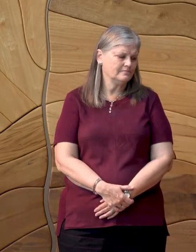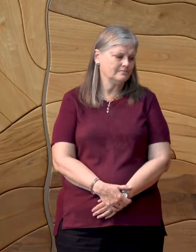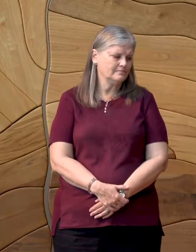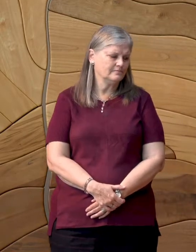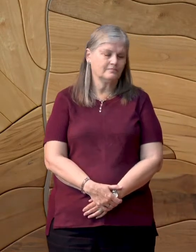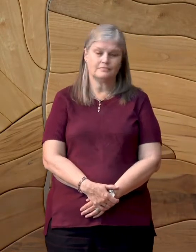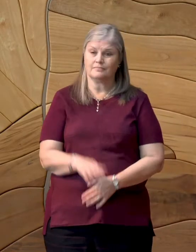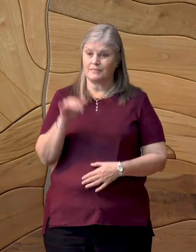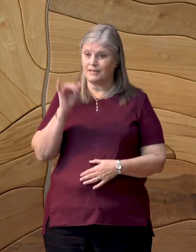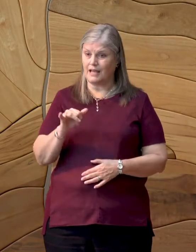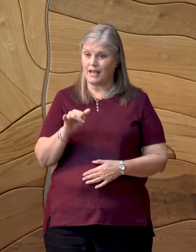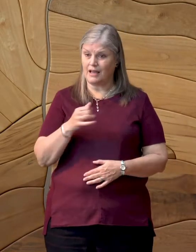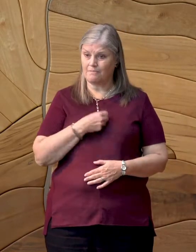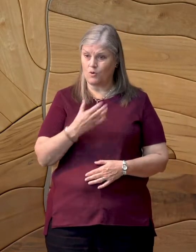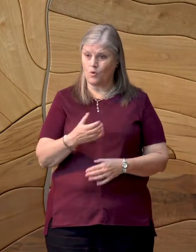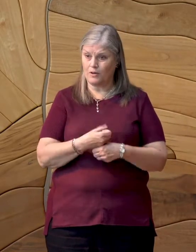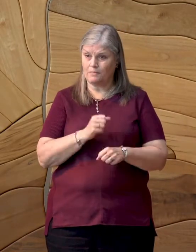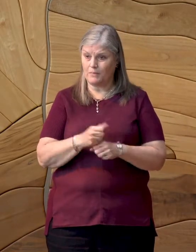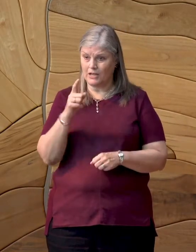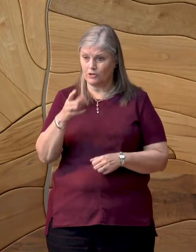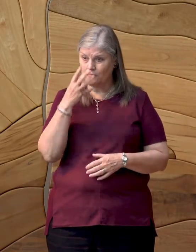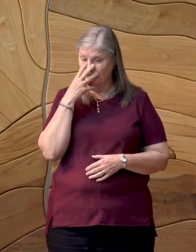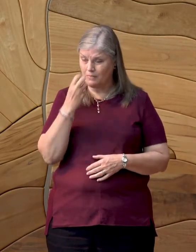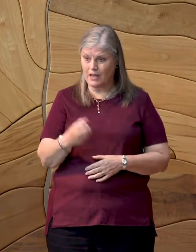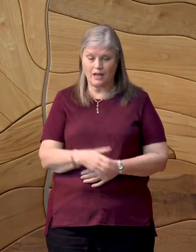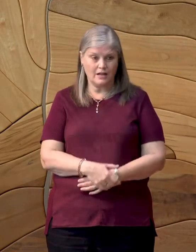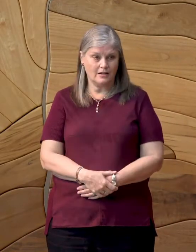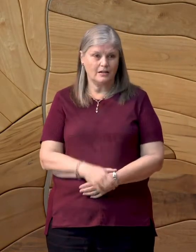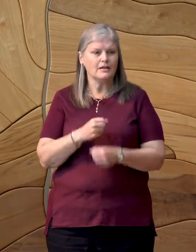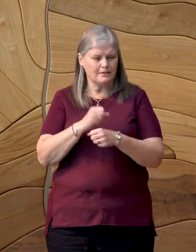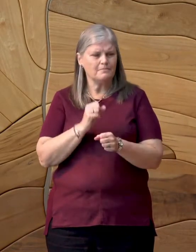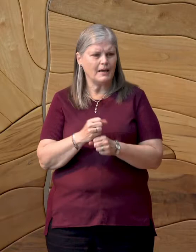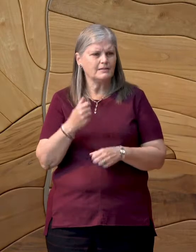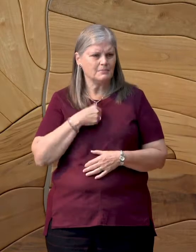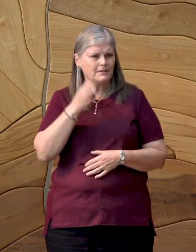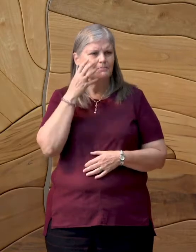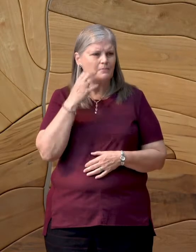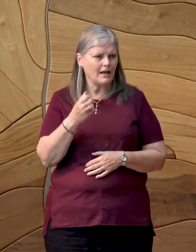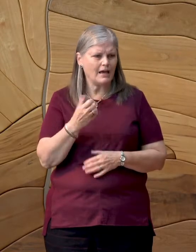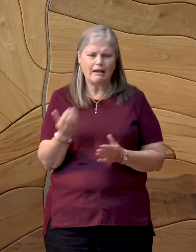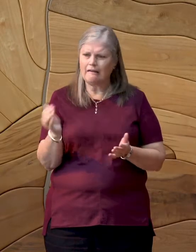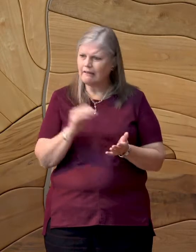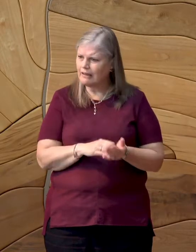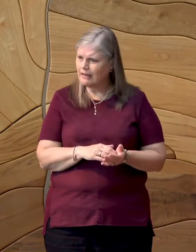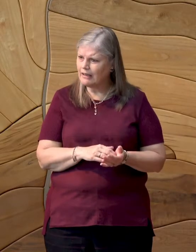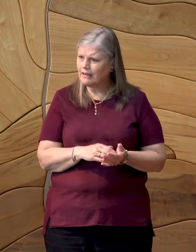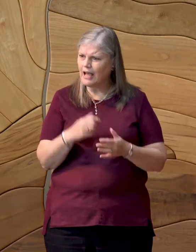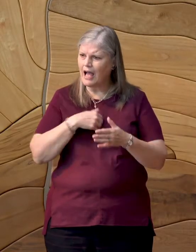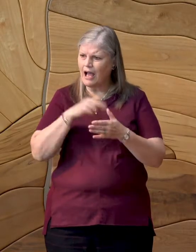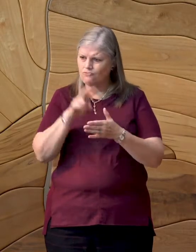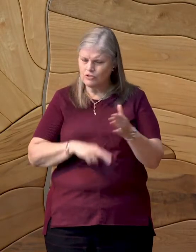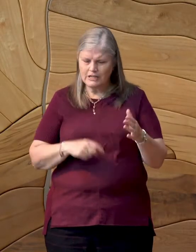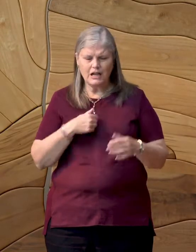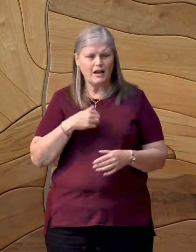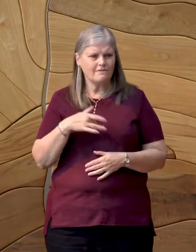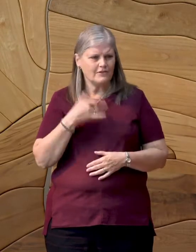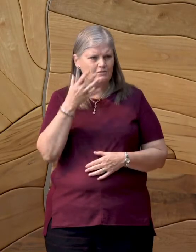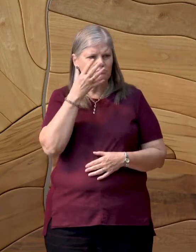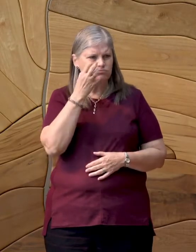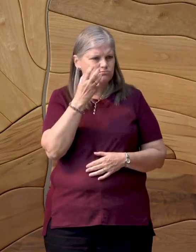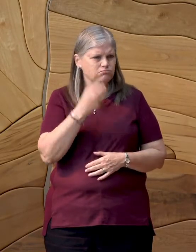Does this poem make you angry? It makes me angry all over again every time I read it.